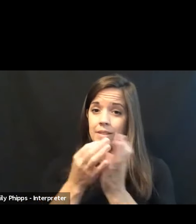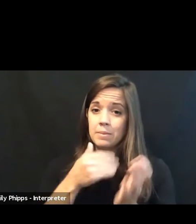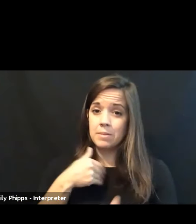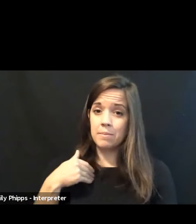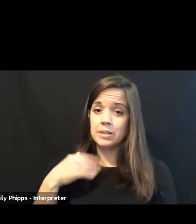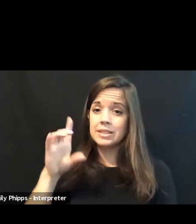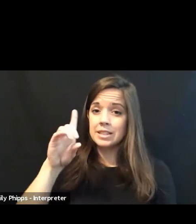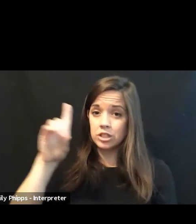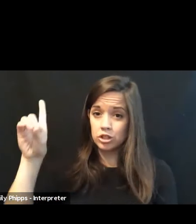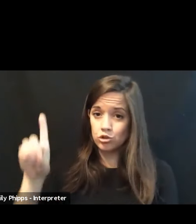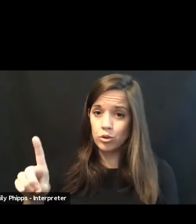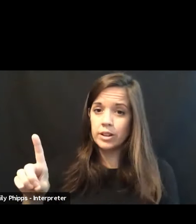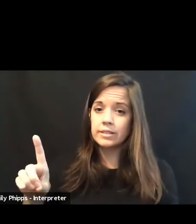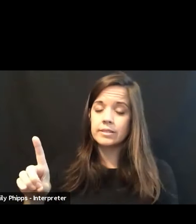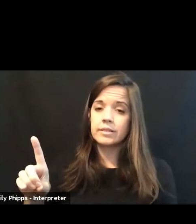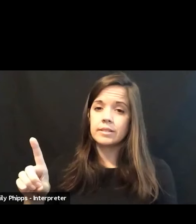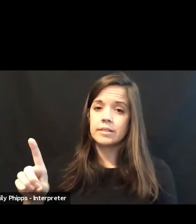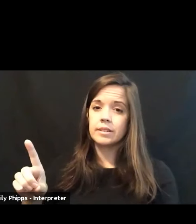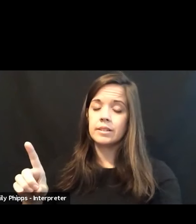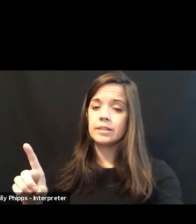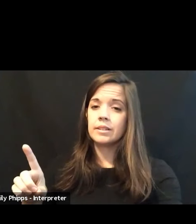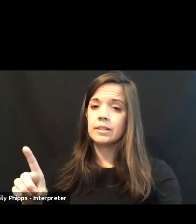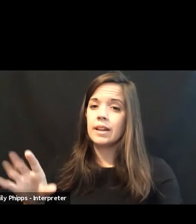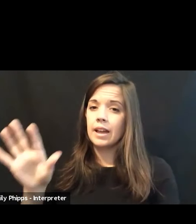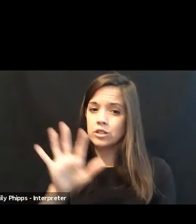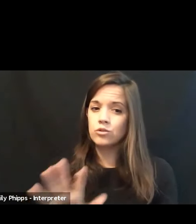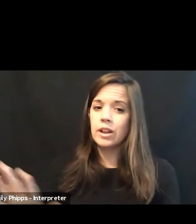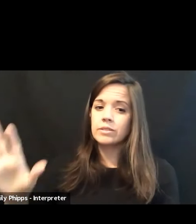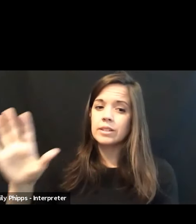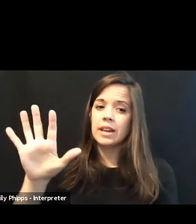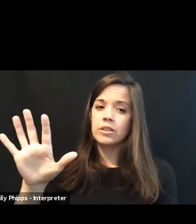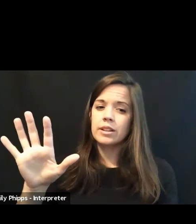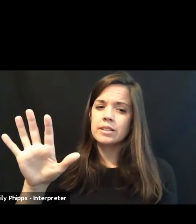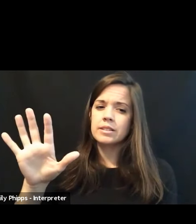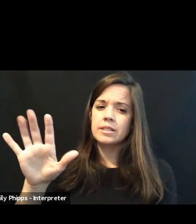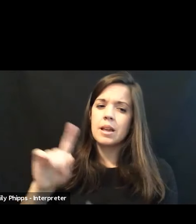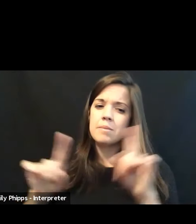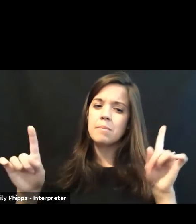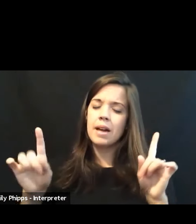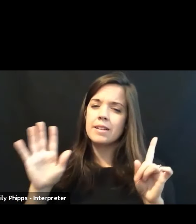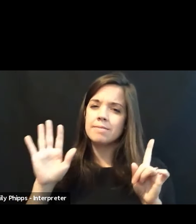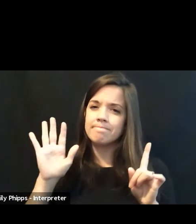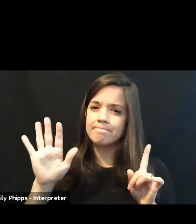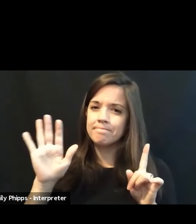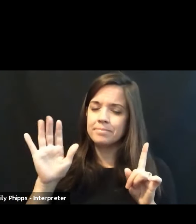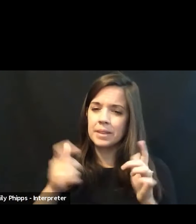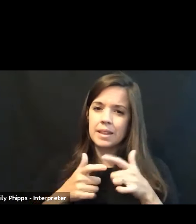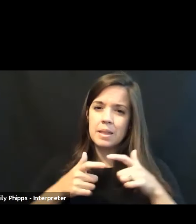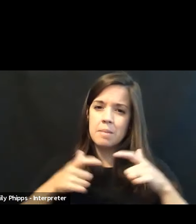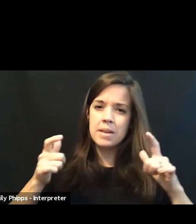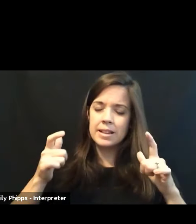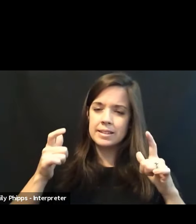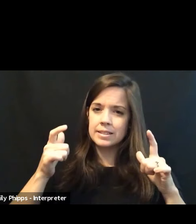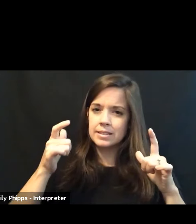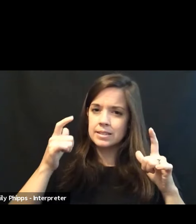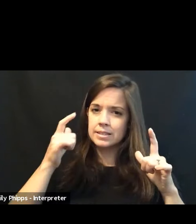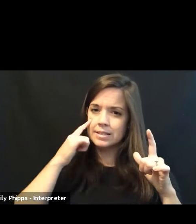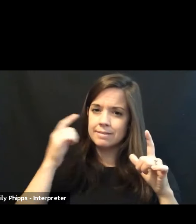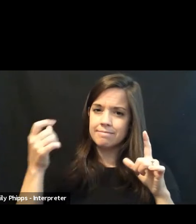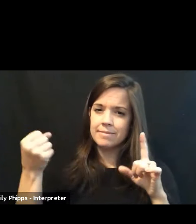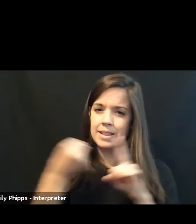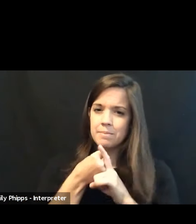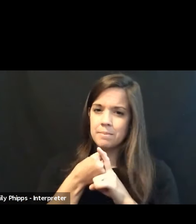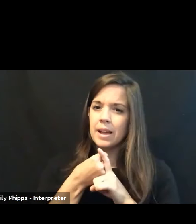and surrounding areas. But what hit home to me was a student who came